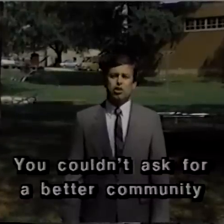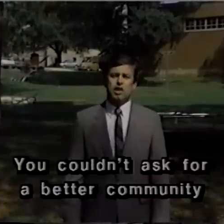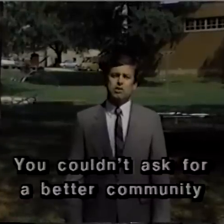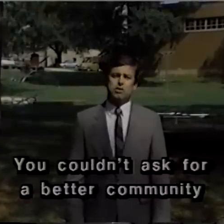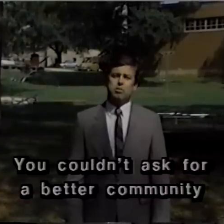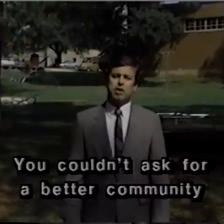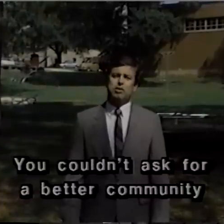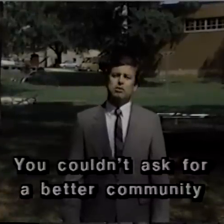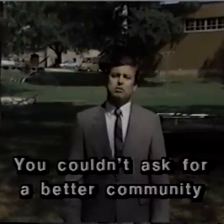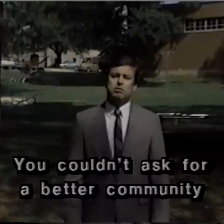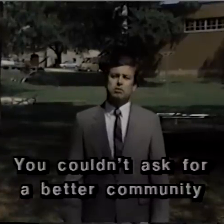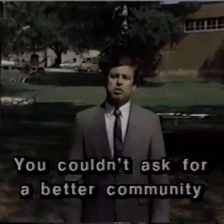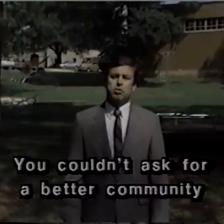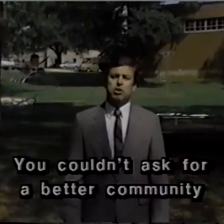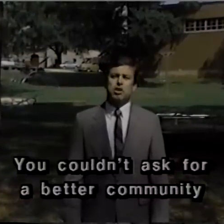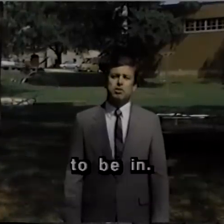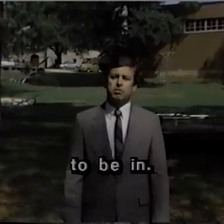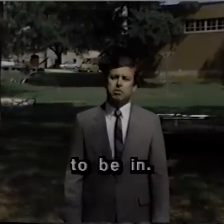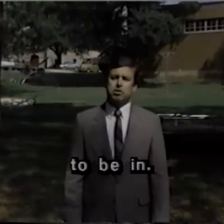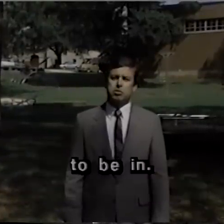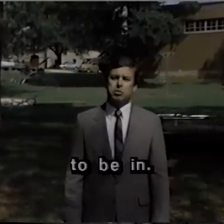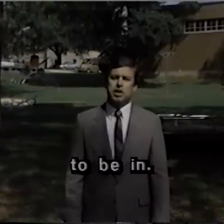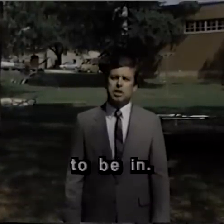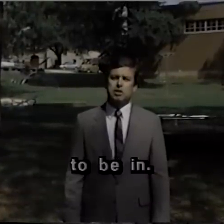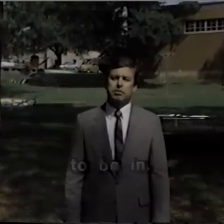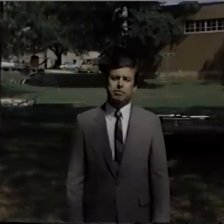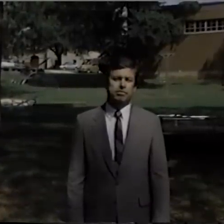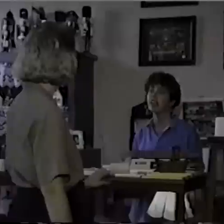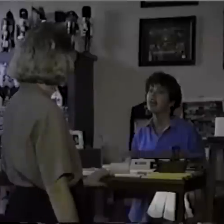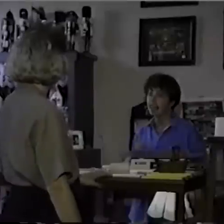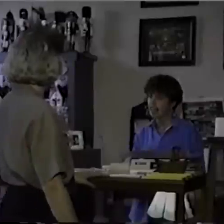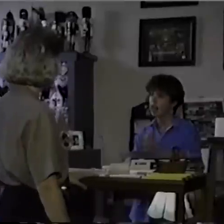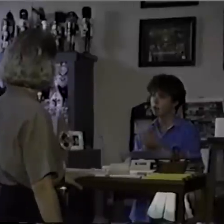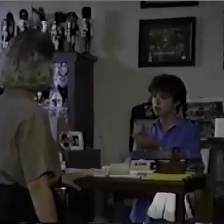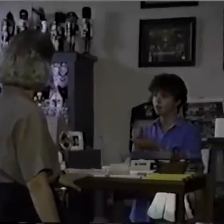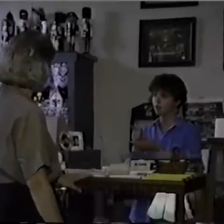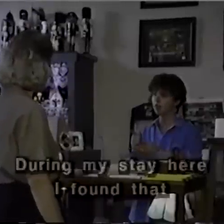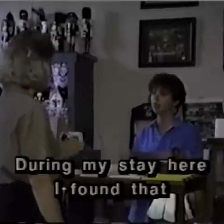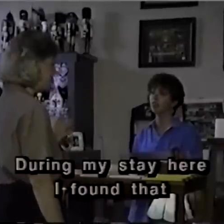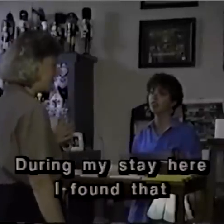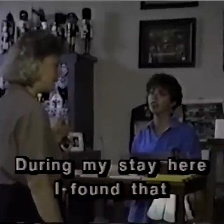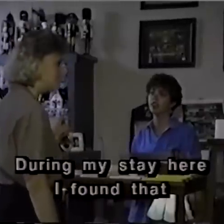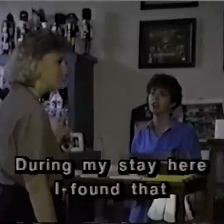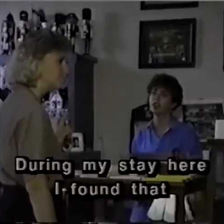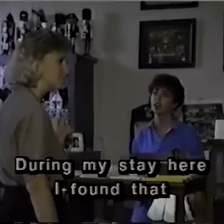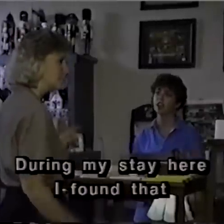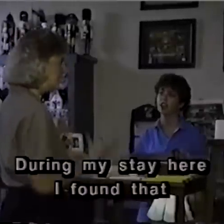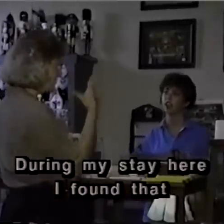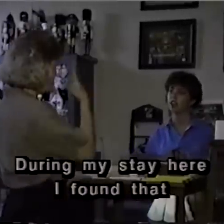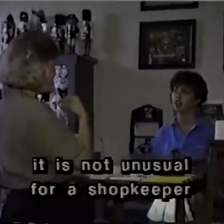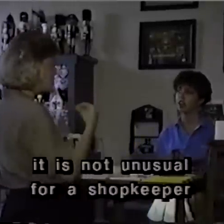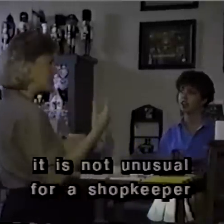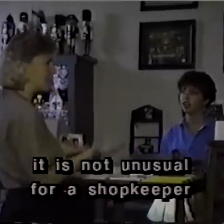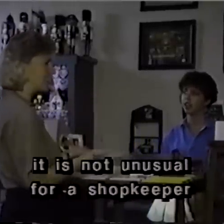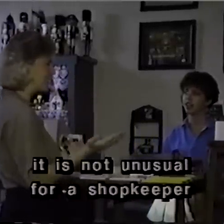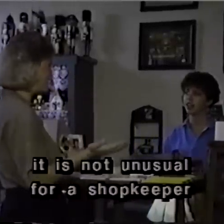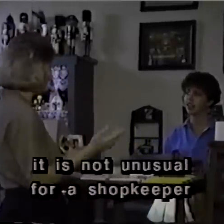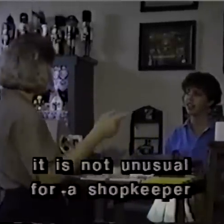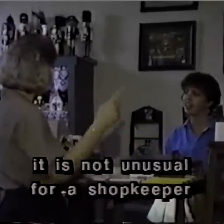you couldn't ask for a better community to be in. During my stay here, I found that it is not unusual for a